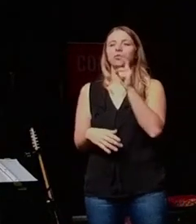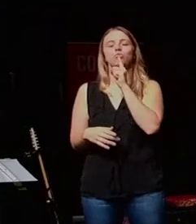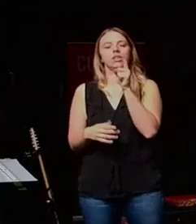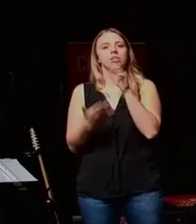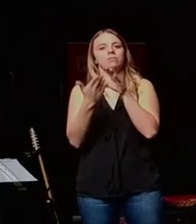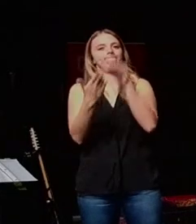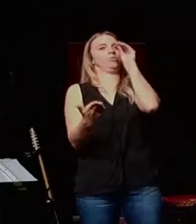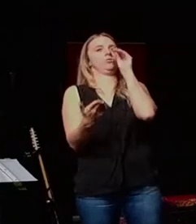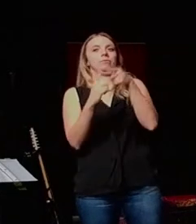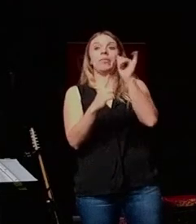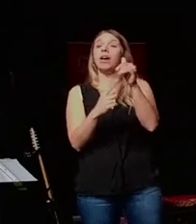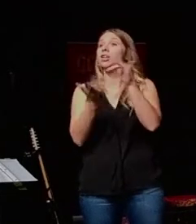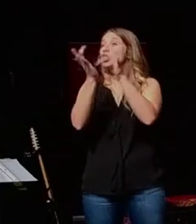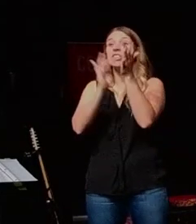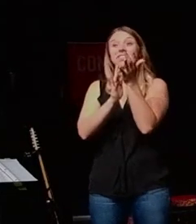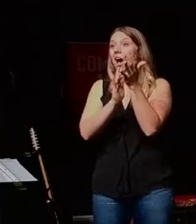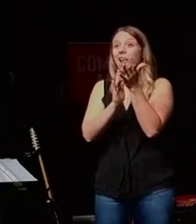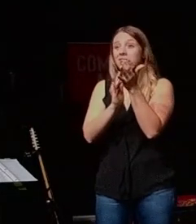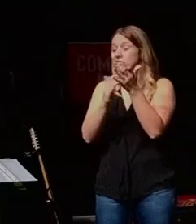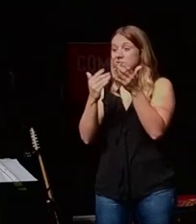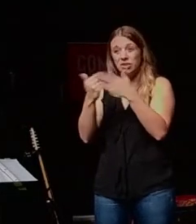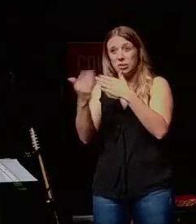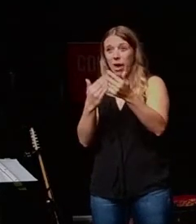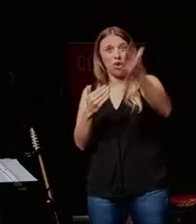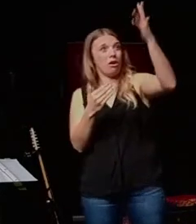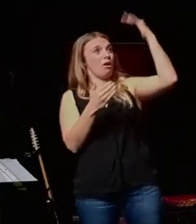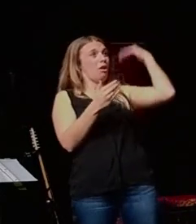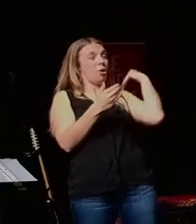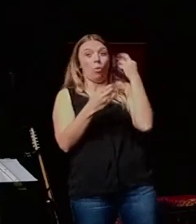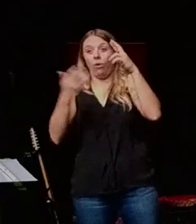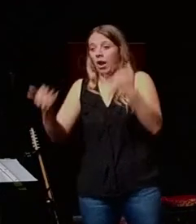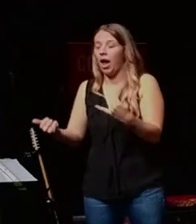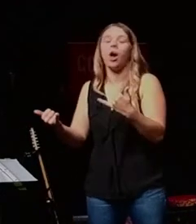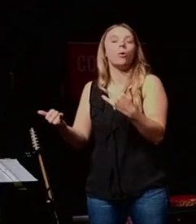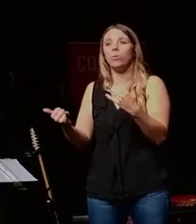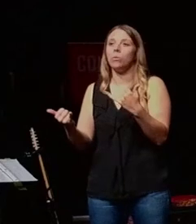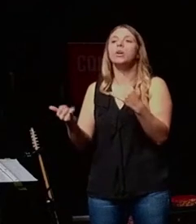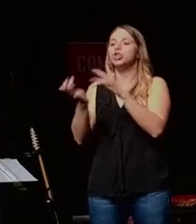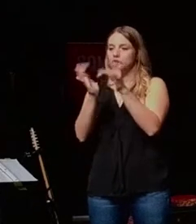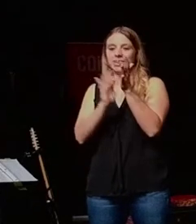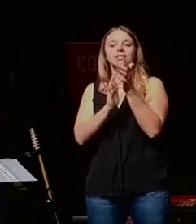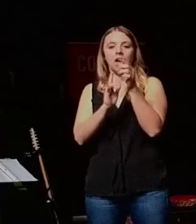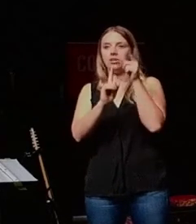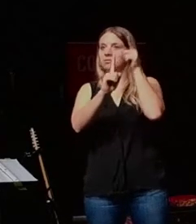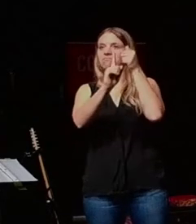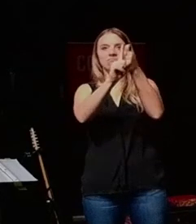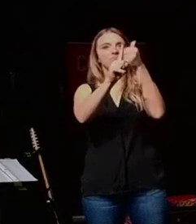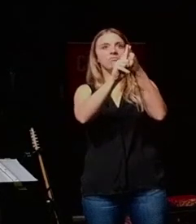that Jesus at all times, even from 2,000 years ago all the way to today, is the God